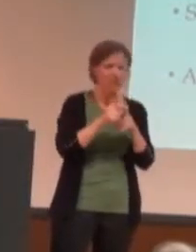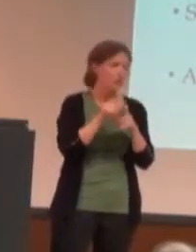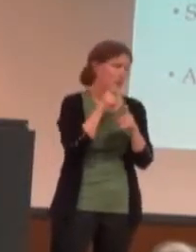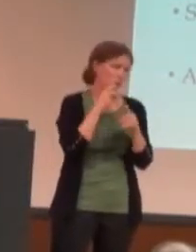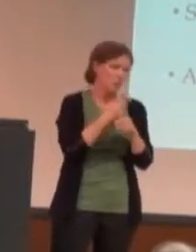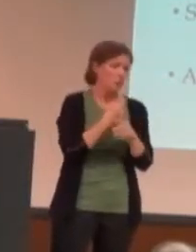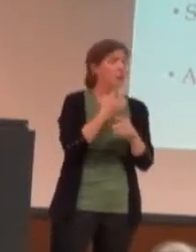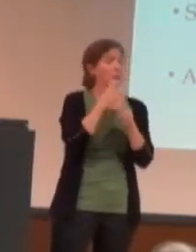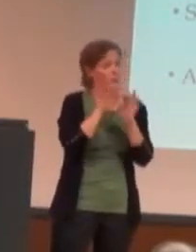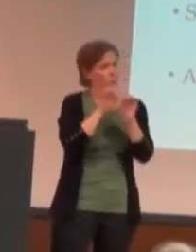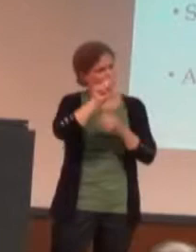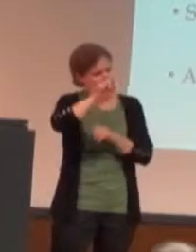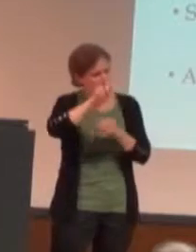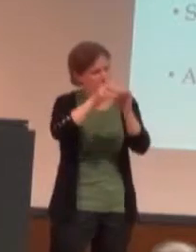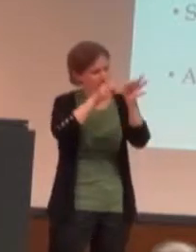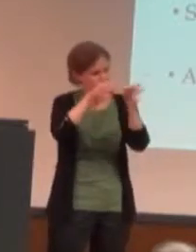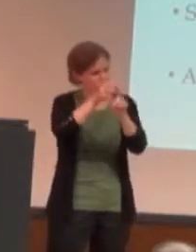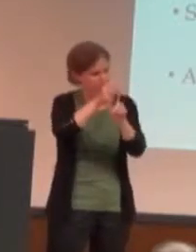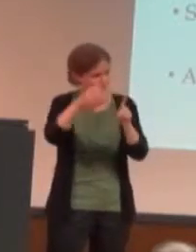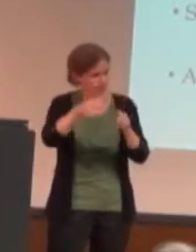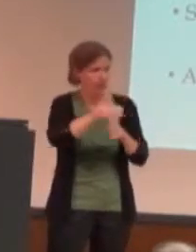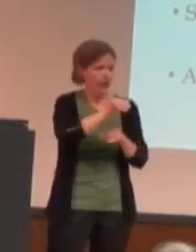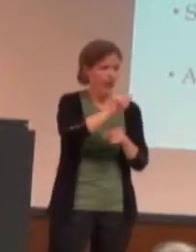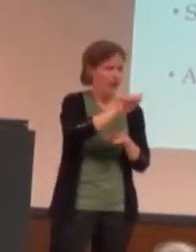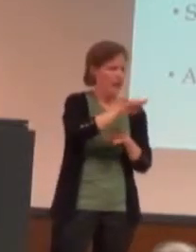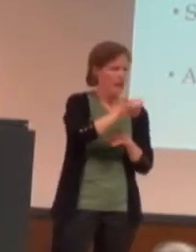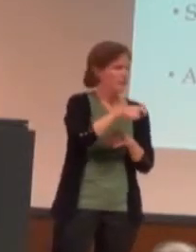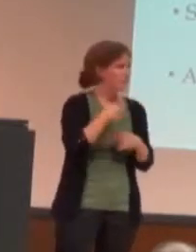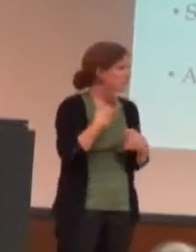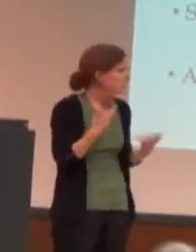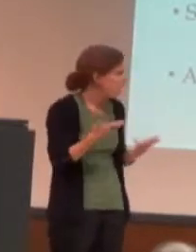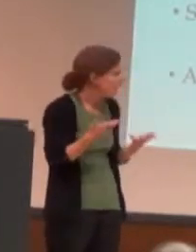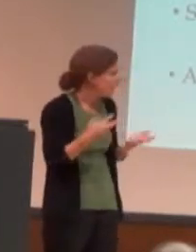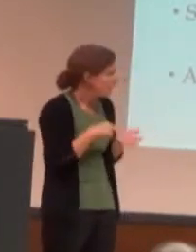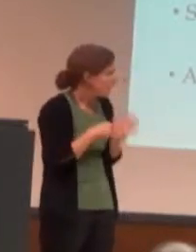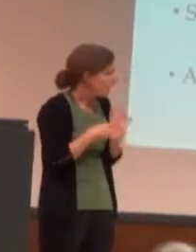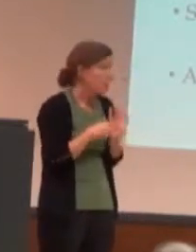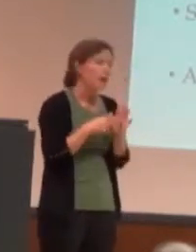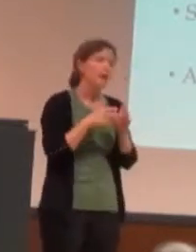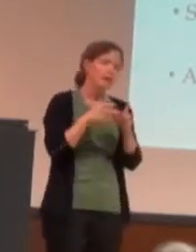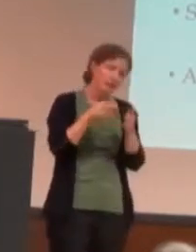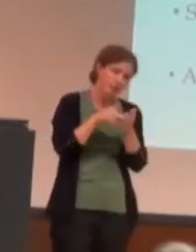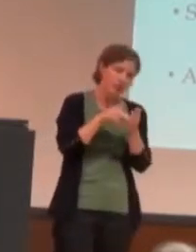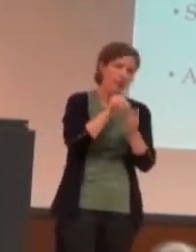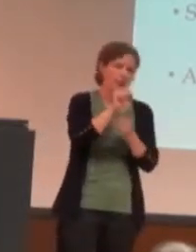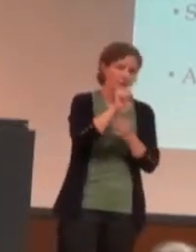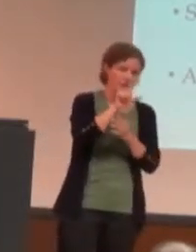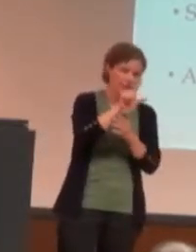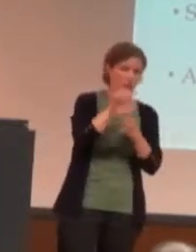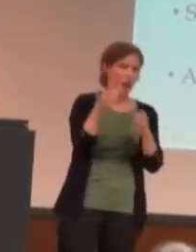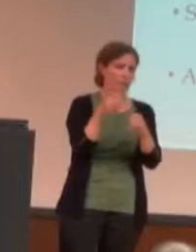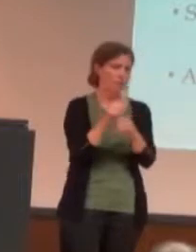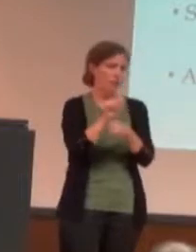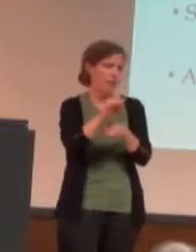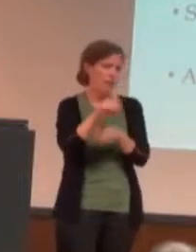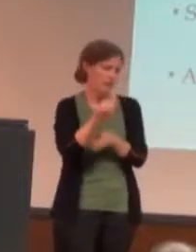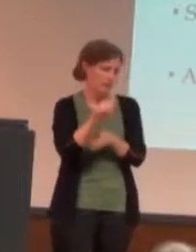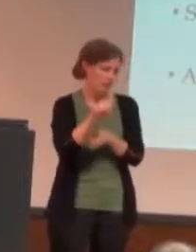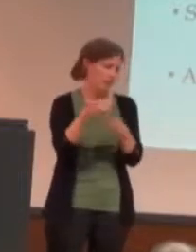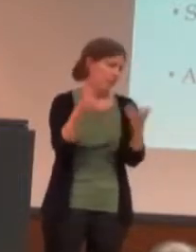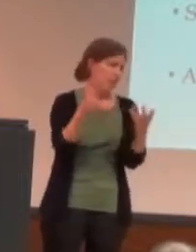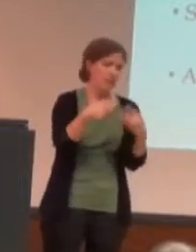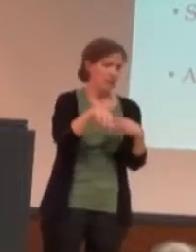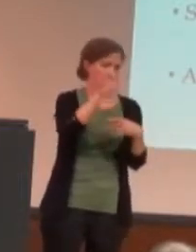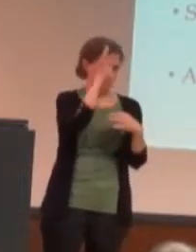you tell them. So, things like ace, they don't know that that's short for asexuality and stuff like that.